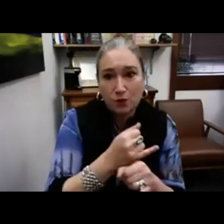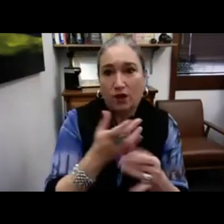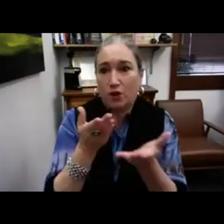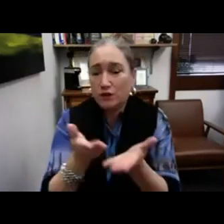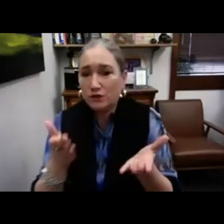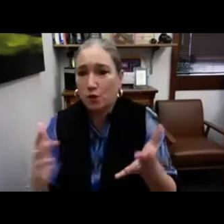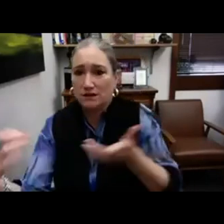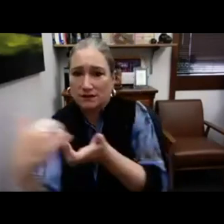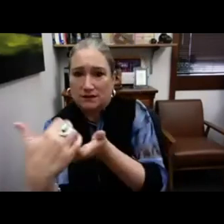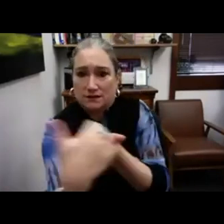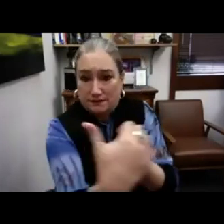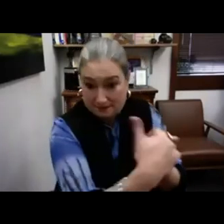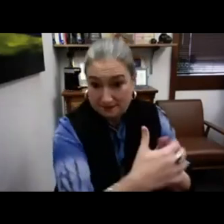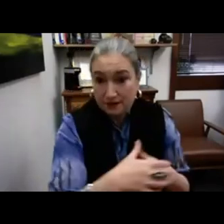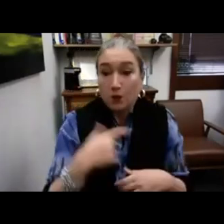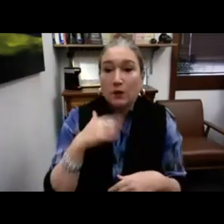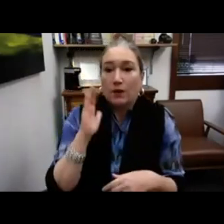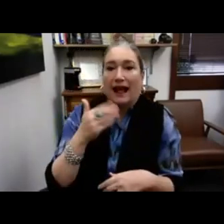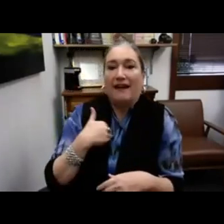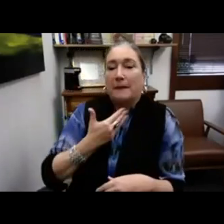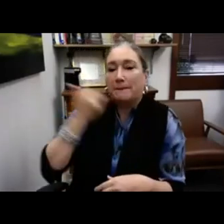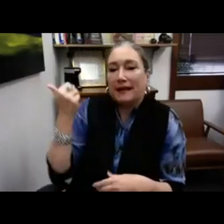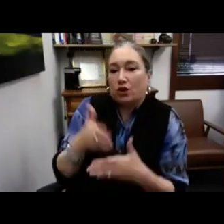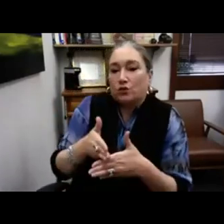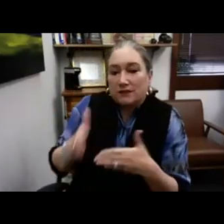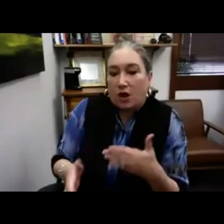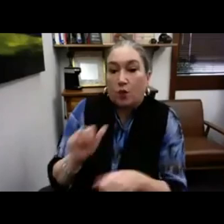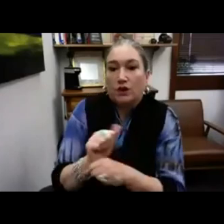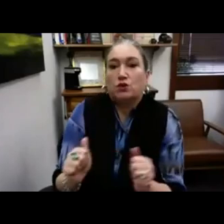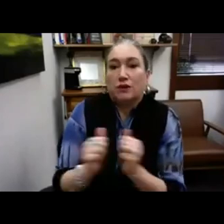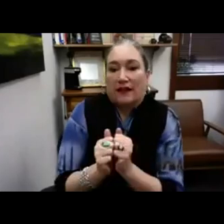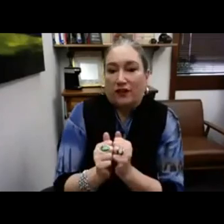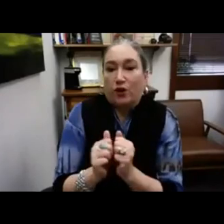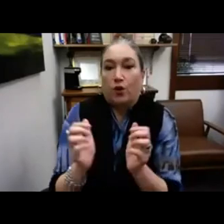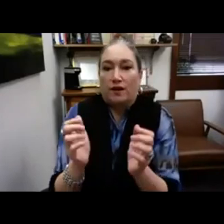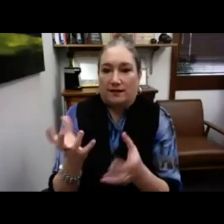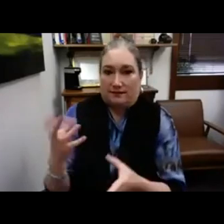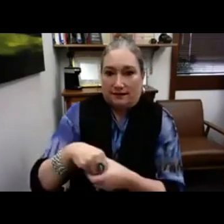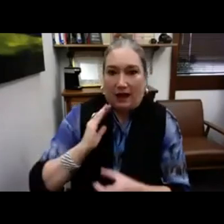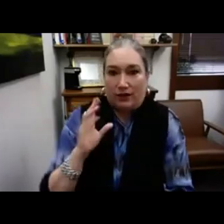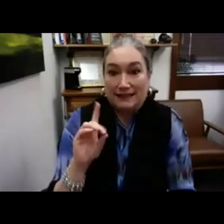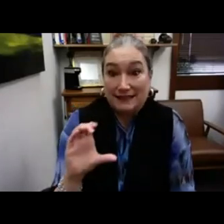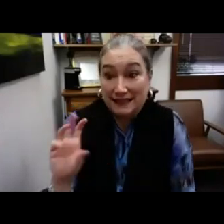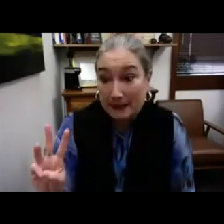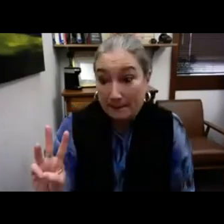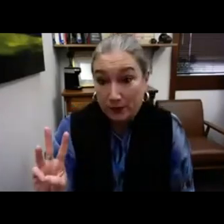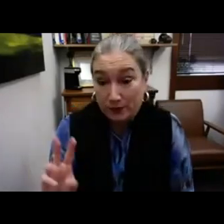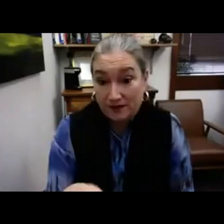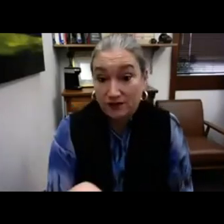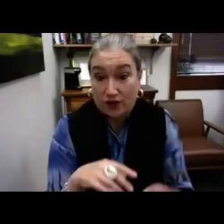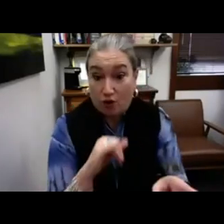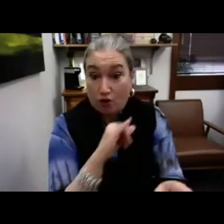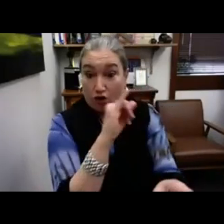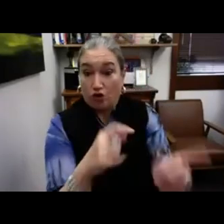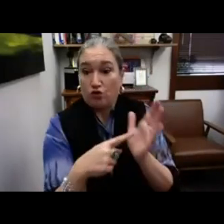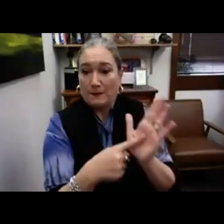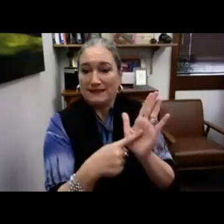With lead K family services, deaf schools, different resources partnering with us. We will have better results by working together